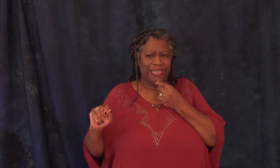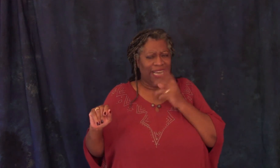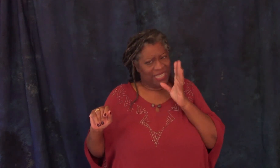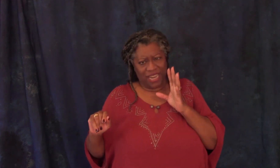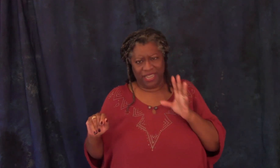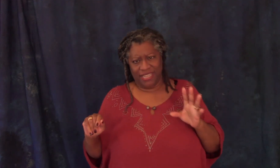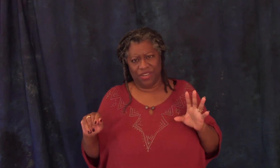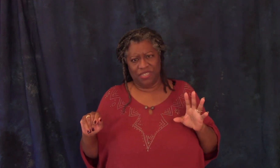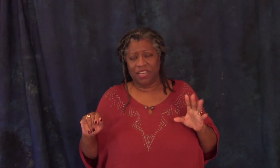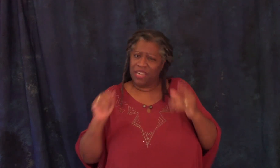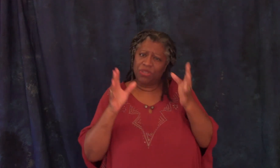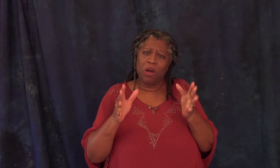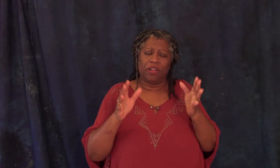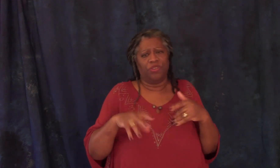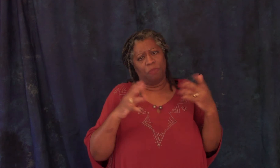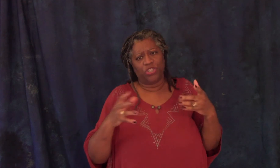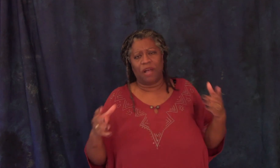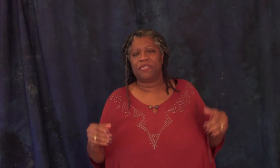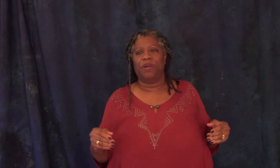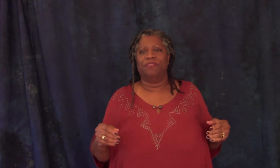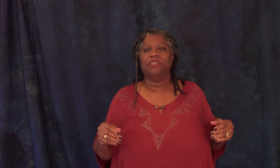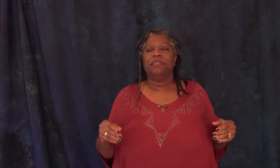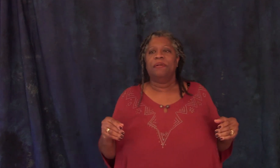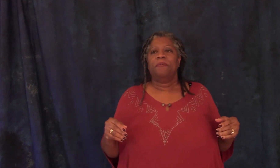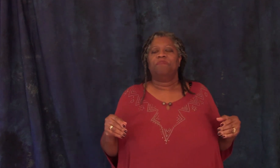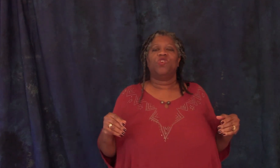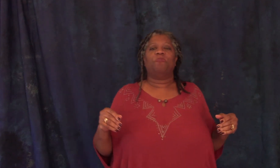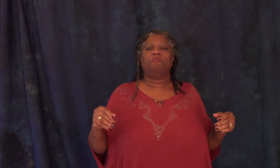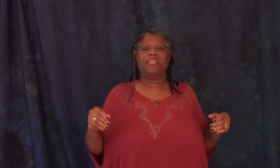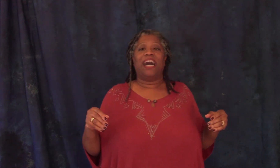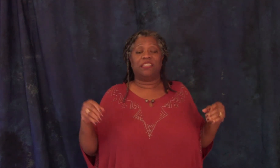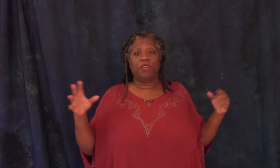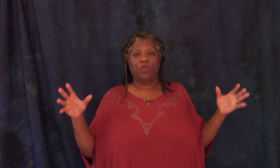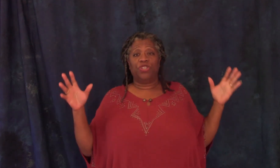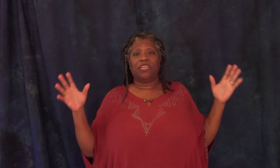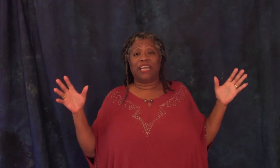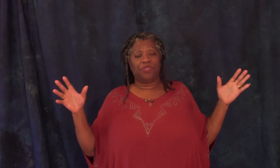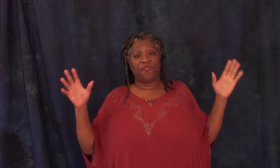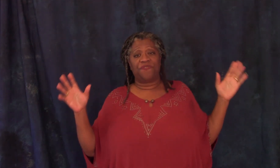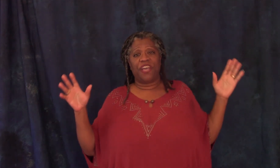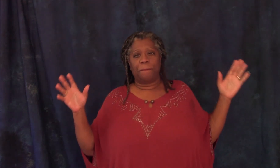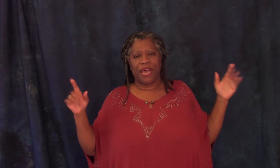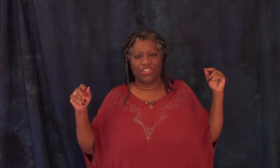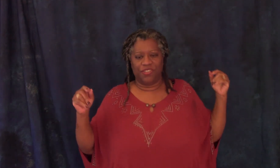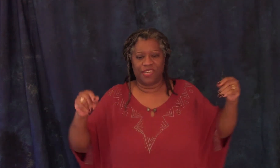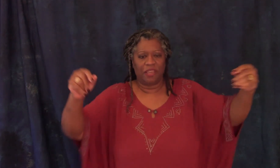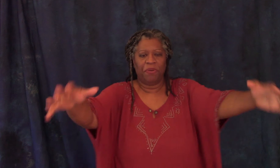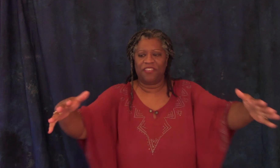he's not gonna like these houses because they were small you know small shops and whatever so they got some huge cutouts of fake mansions and they put the